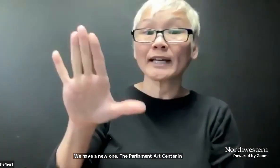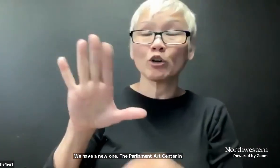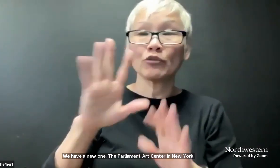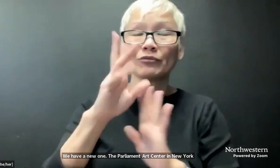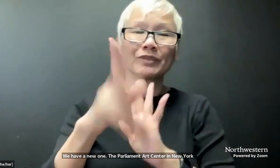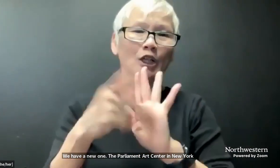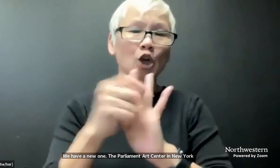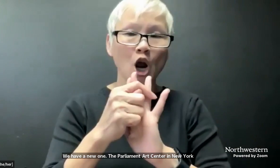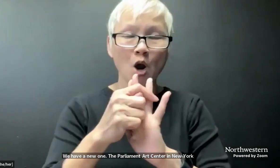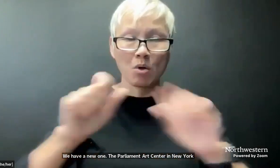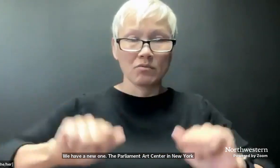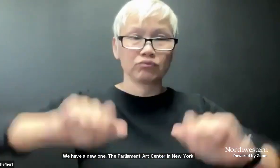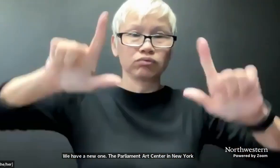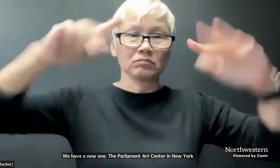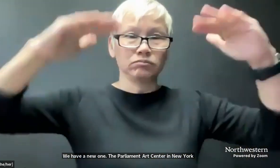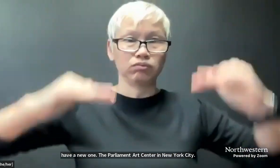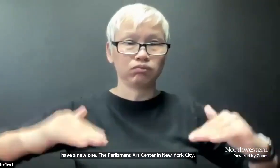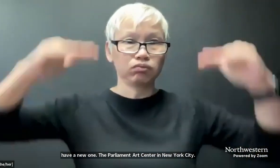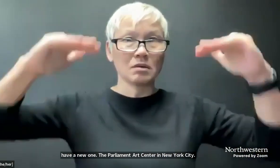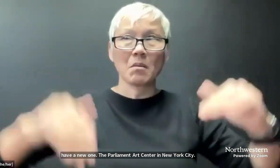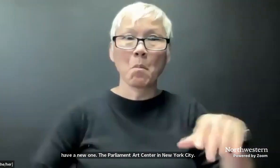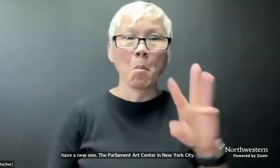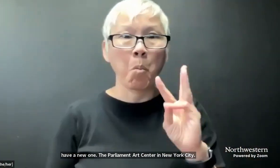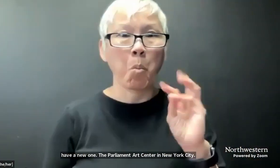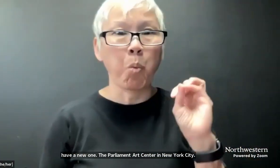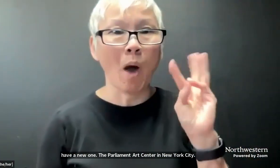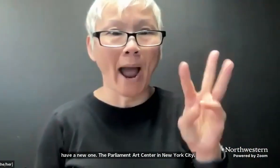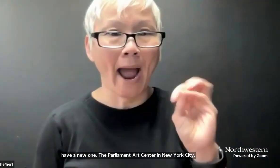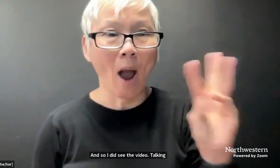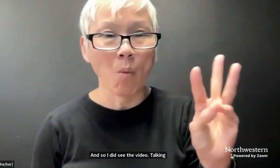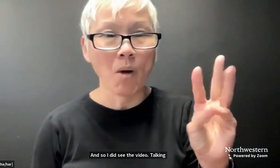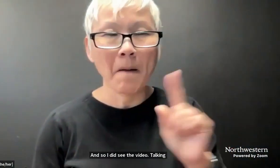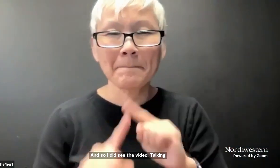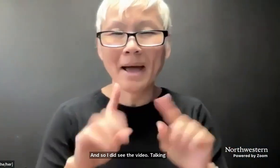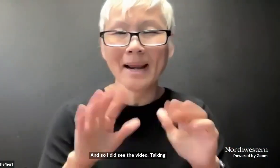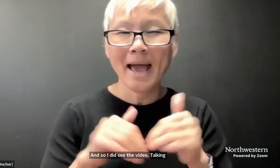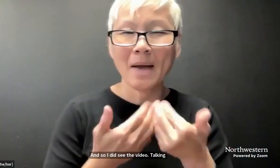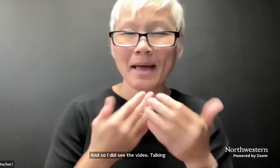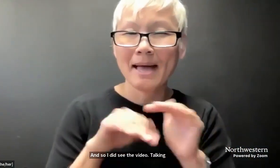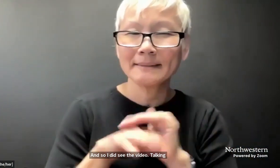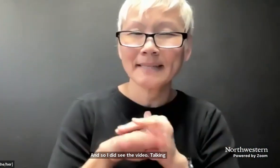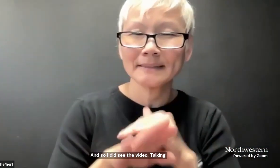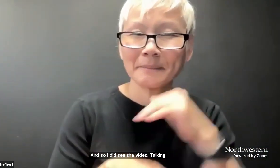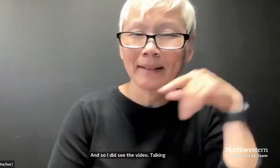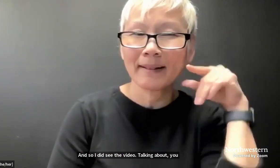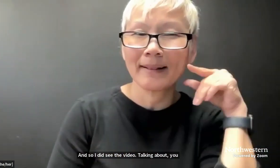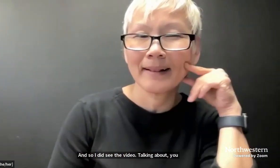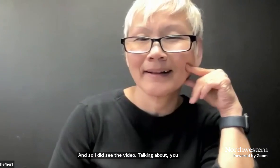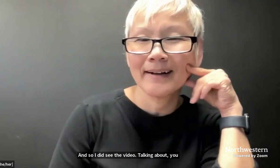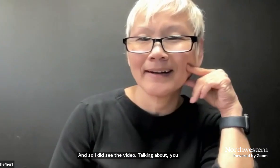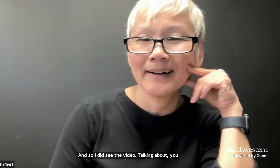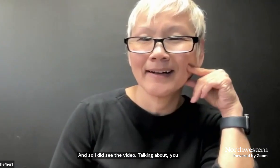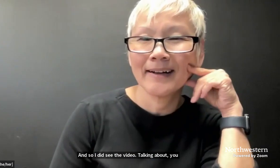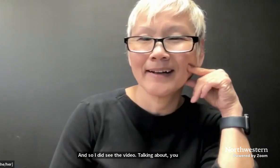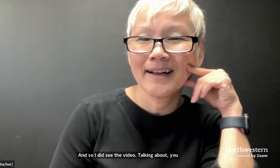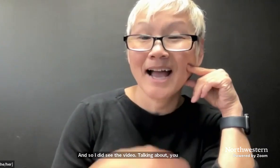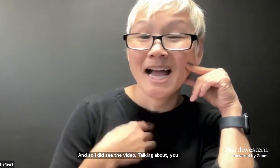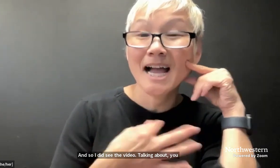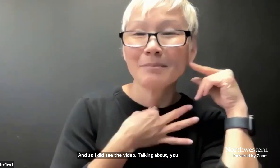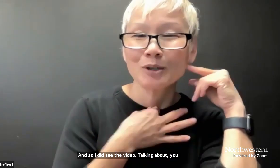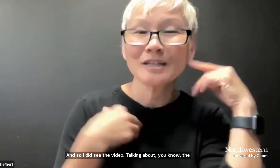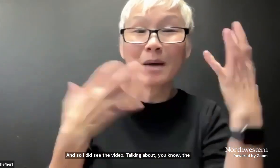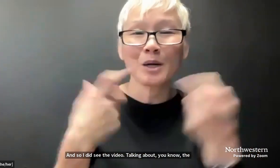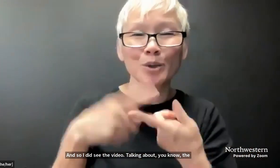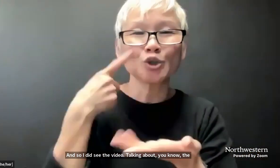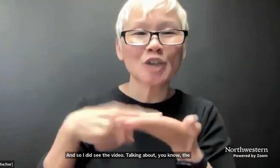And so I did see the video talking about, you know, the facilities. And I was very impressed, but I